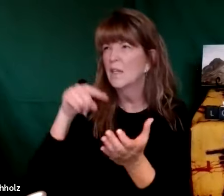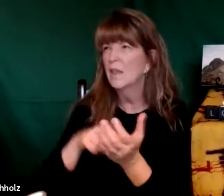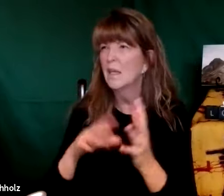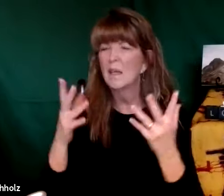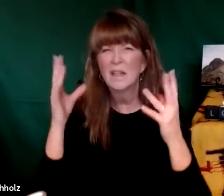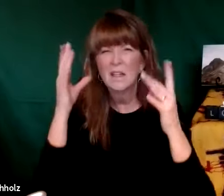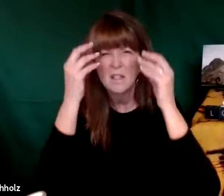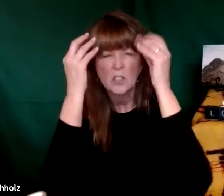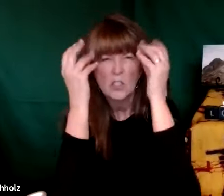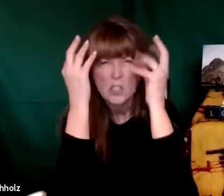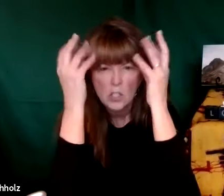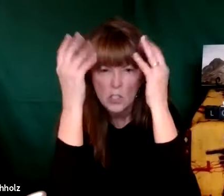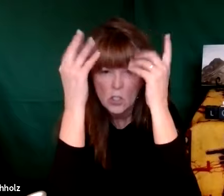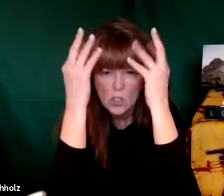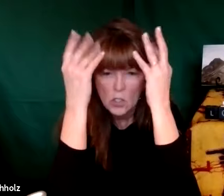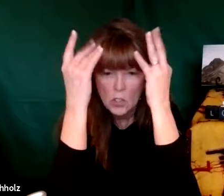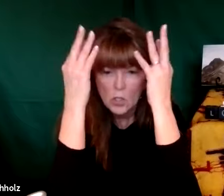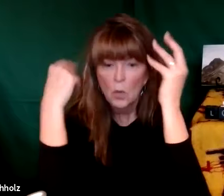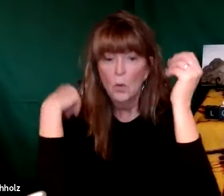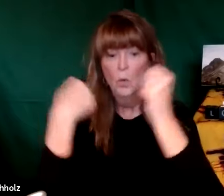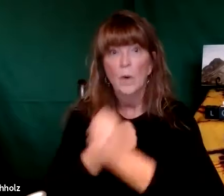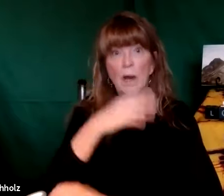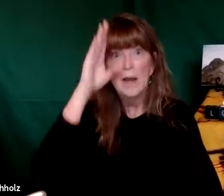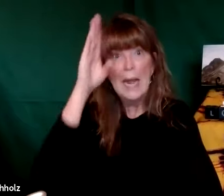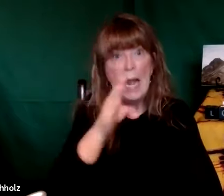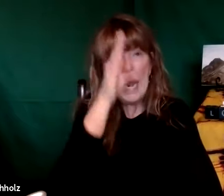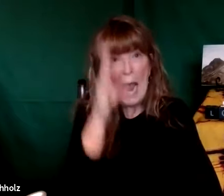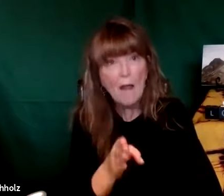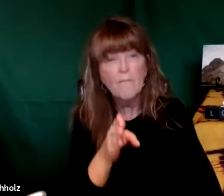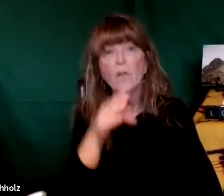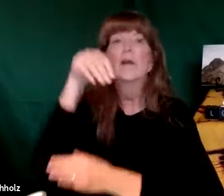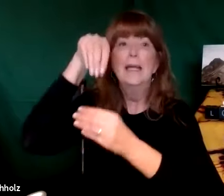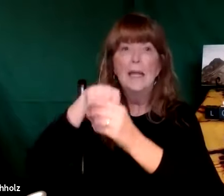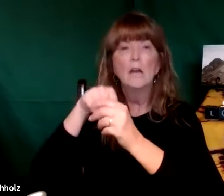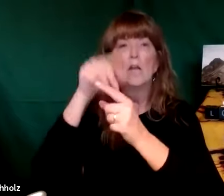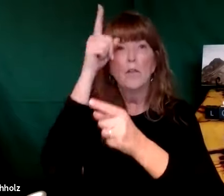them we think well my husband did this my kids did that and we just start to dwell on it